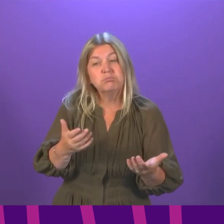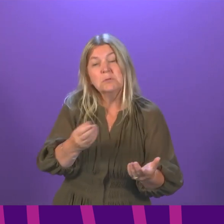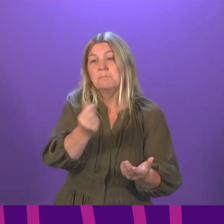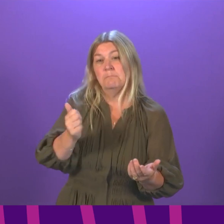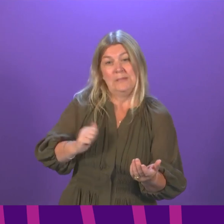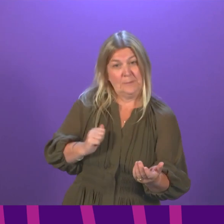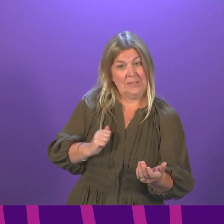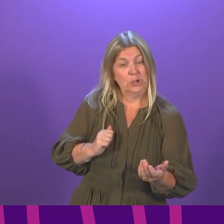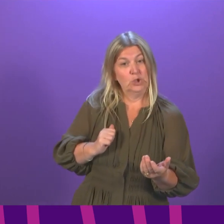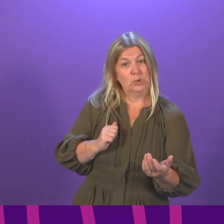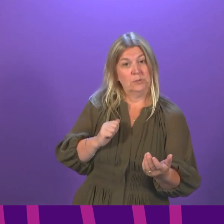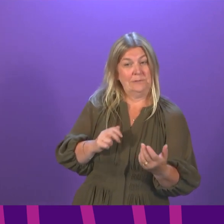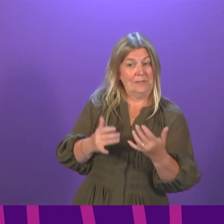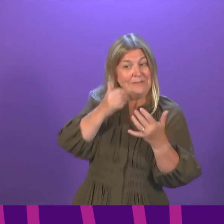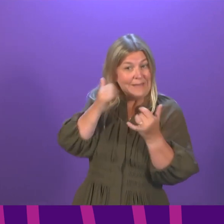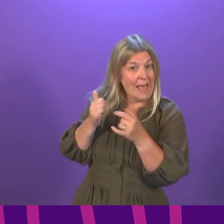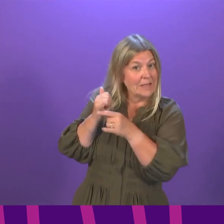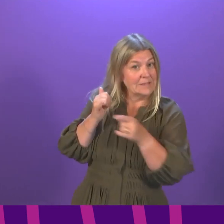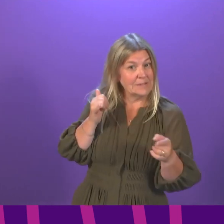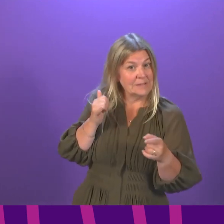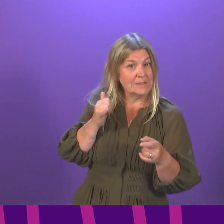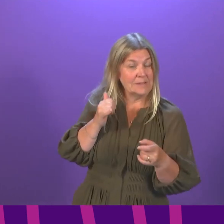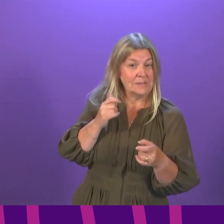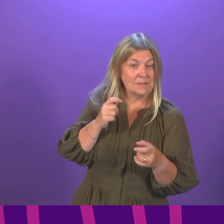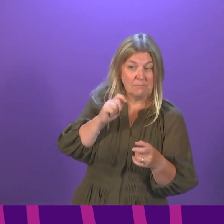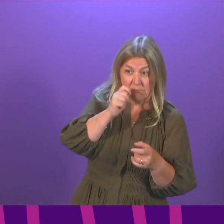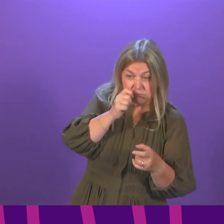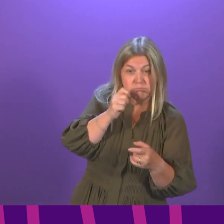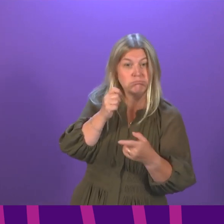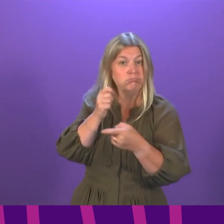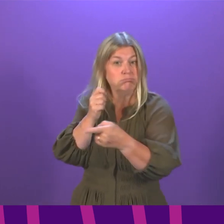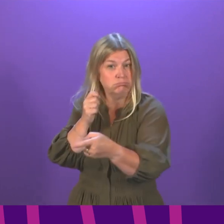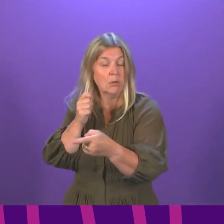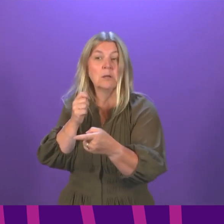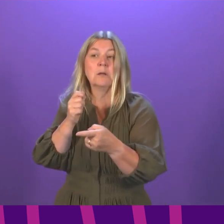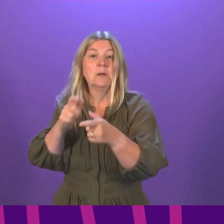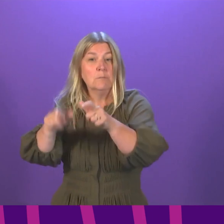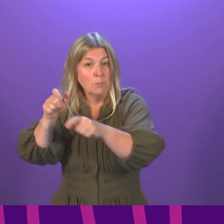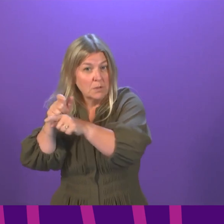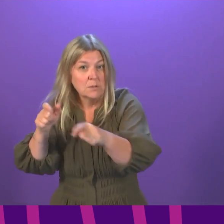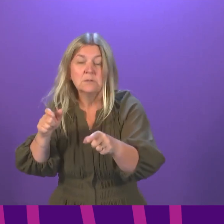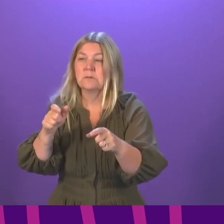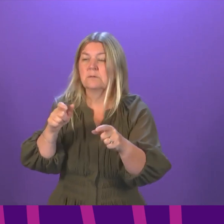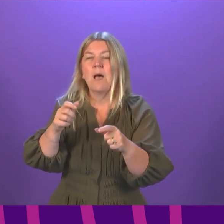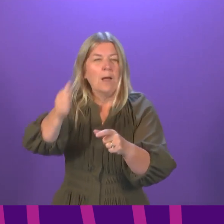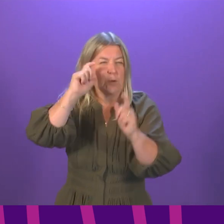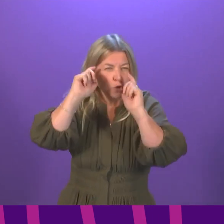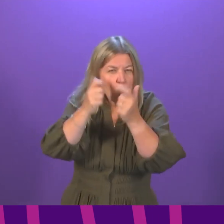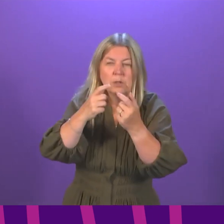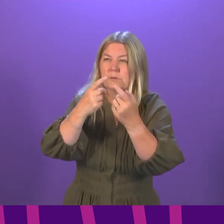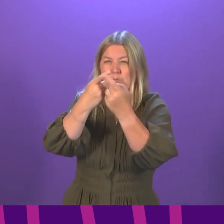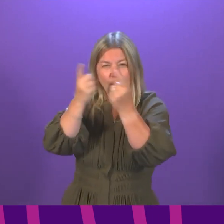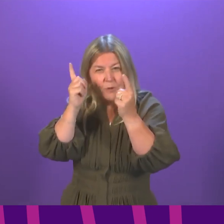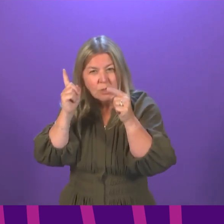for students. I know colleges and universities will be looking closely, not just at the position with